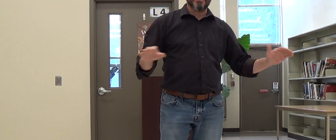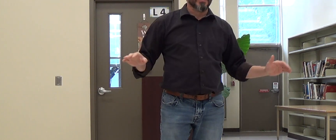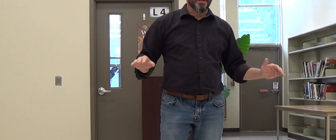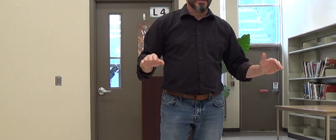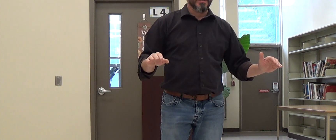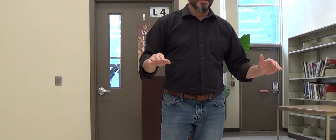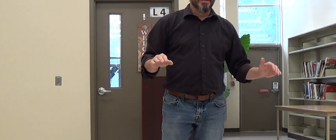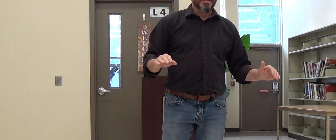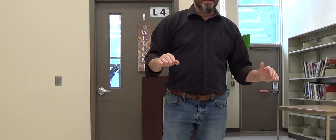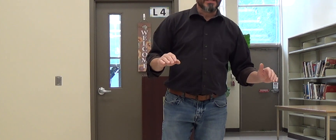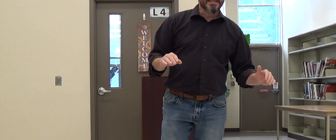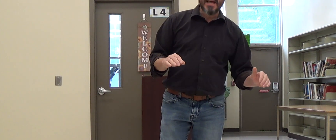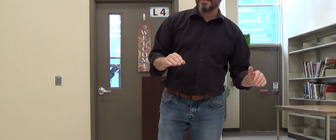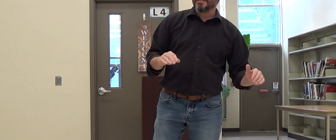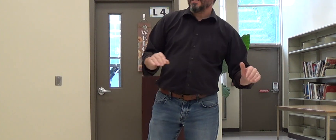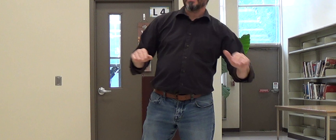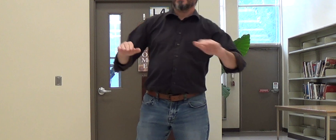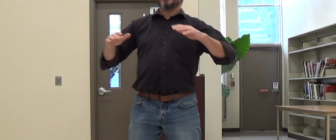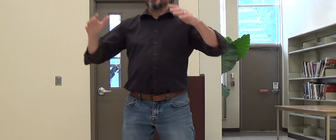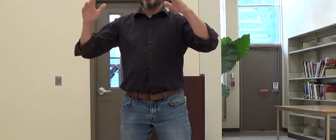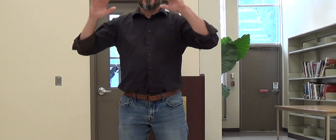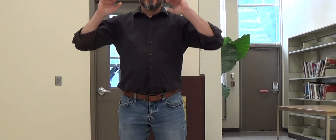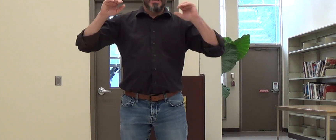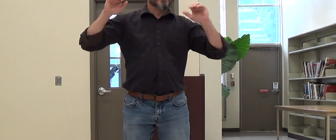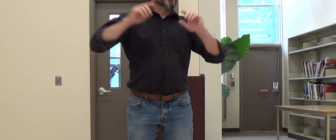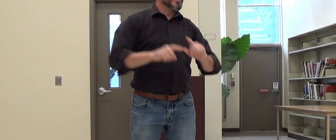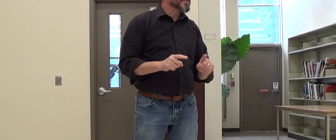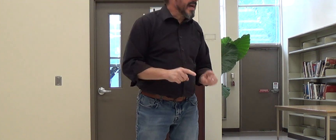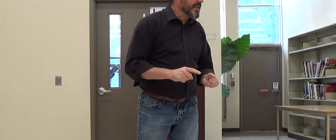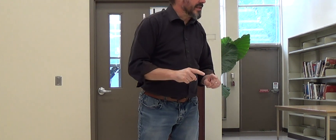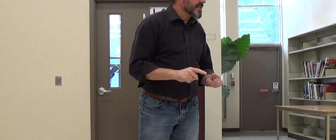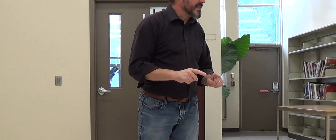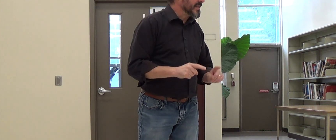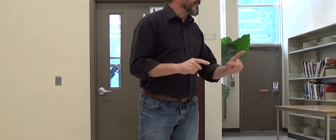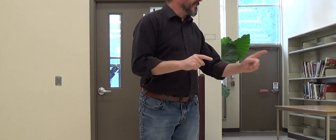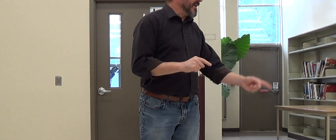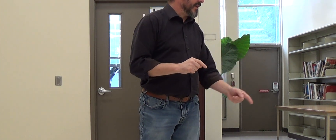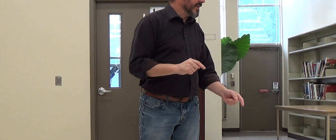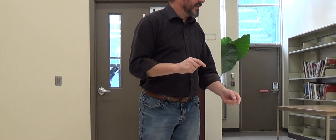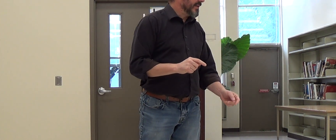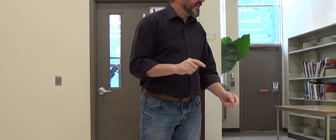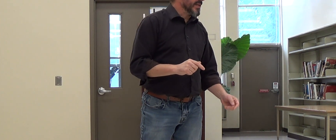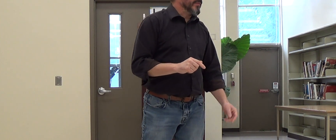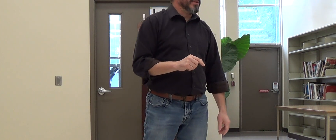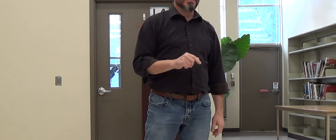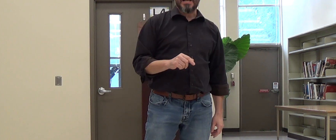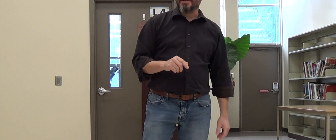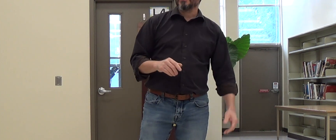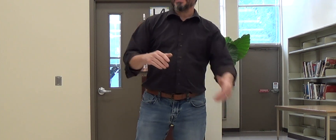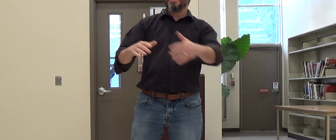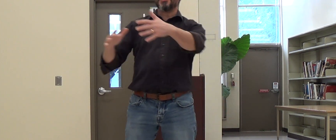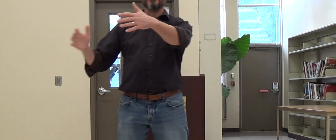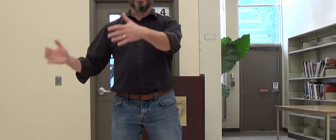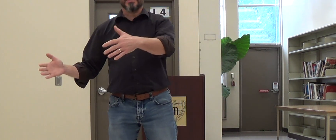ability. Instead, they say, I've already decided this. It's not for me. It's like if you decide you don't like anchovies.